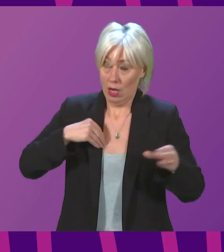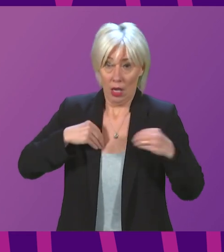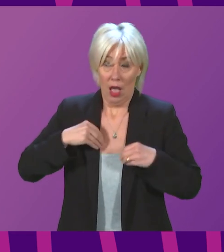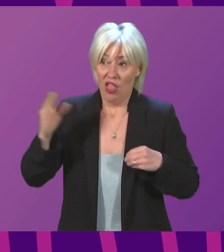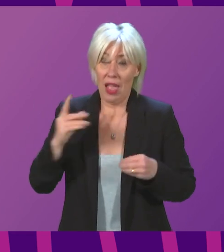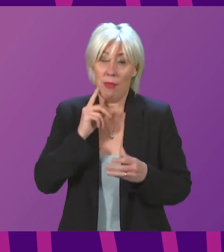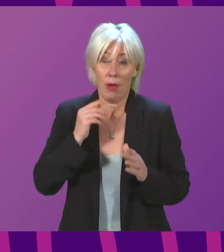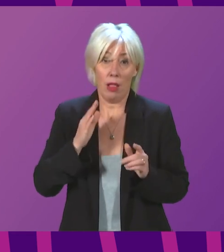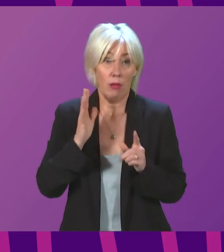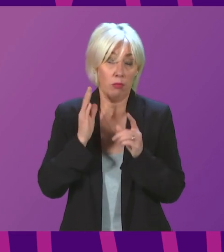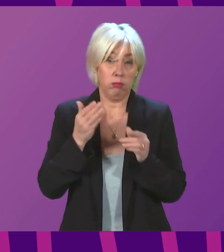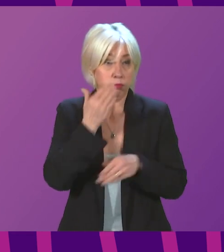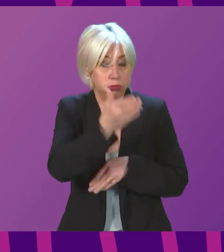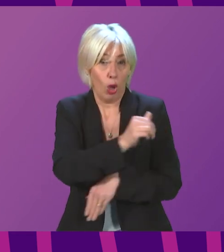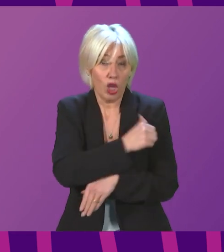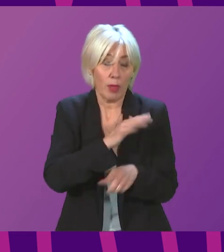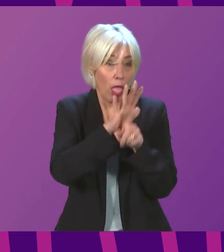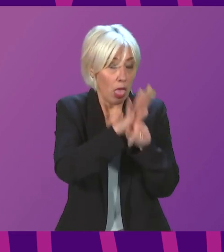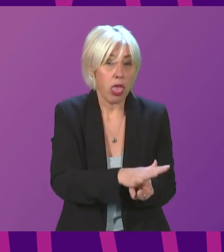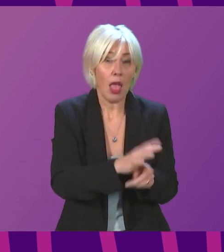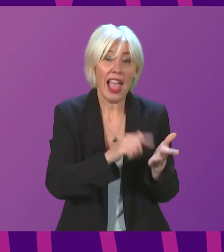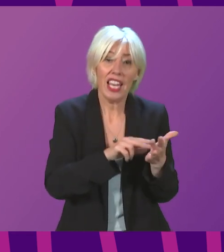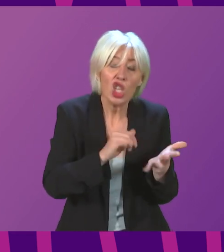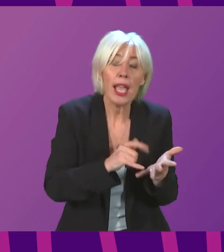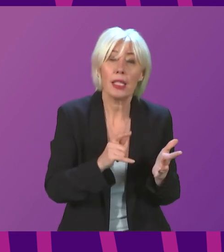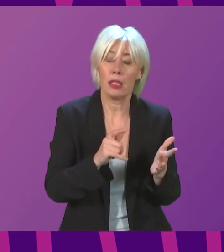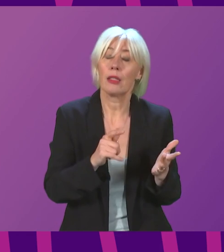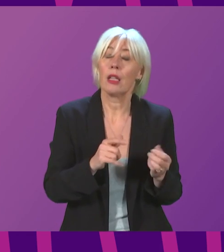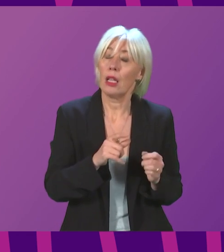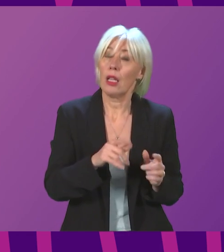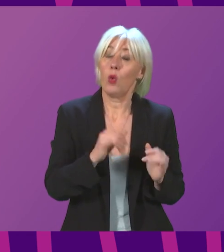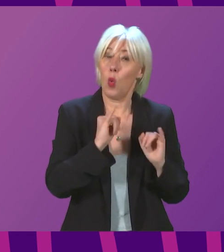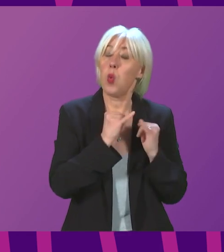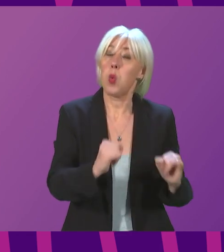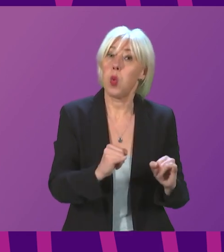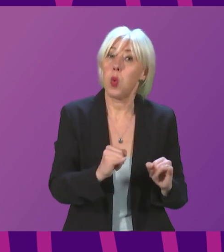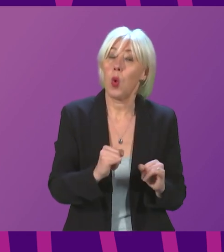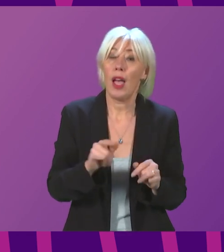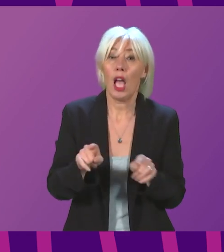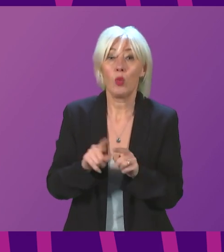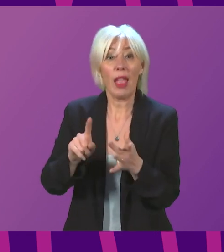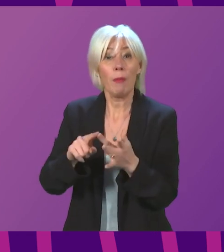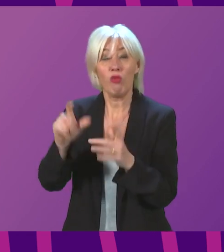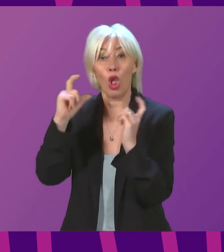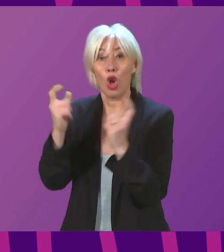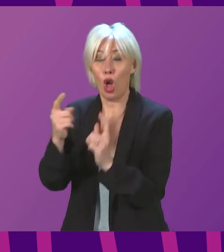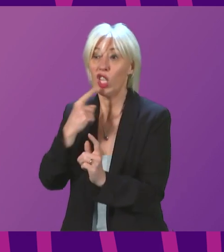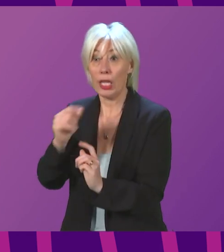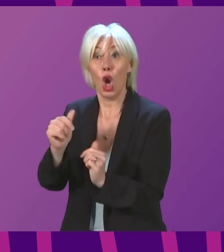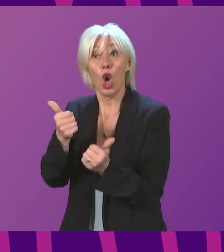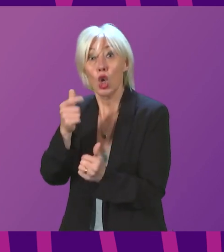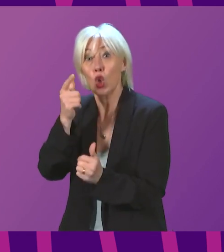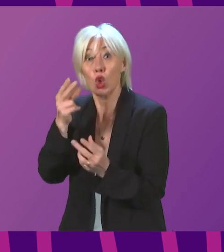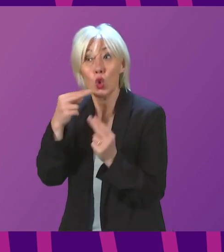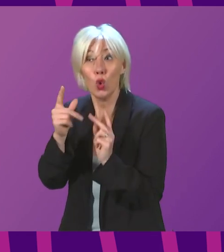on the NHS remains. Professor Neil Ferguson from Imperial College says it's clearly good news to a degree,